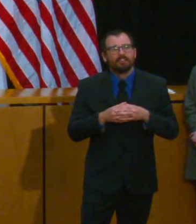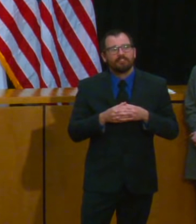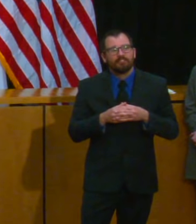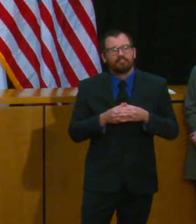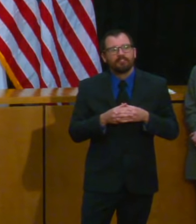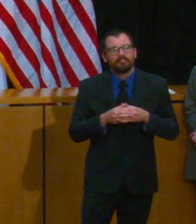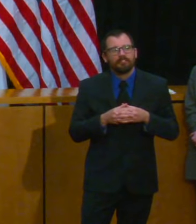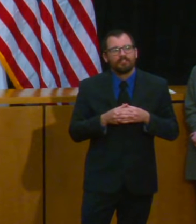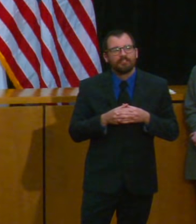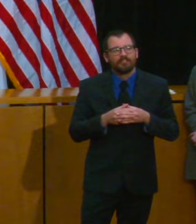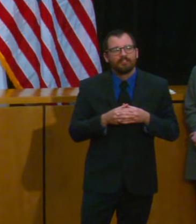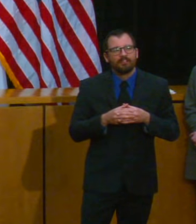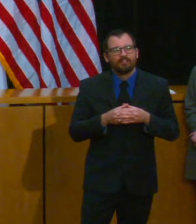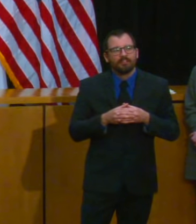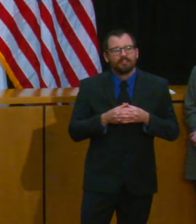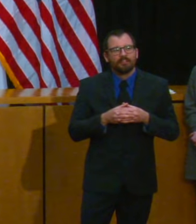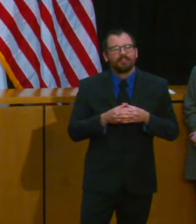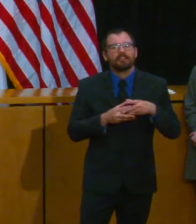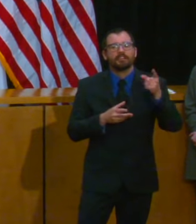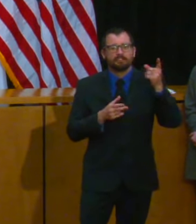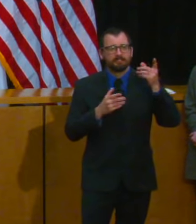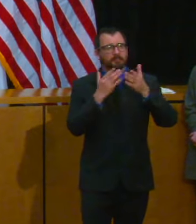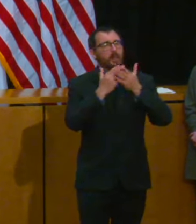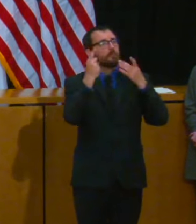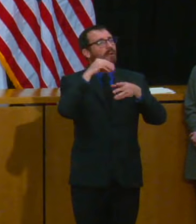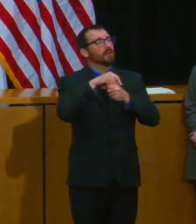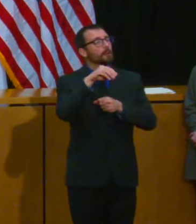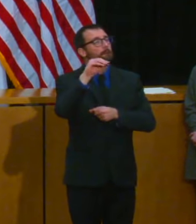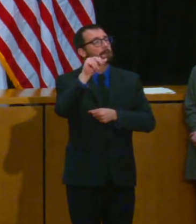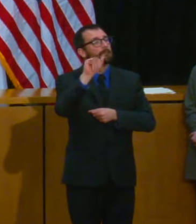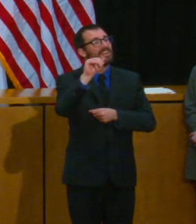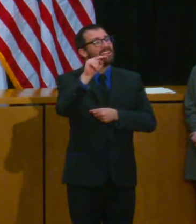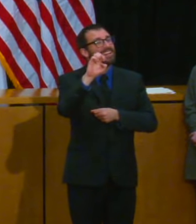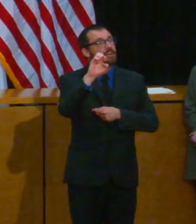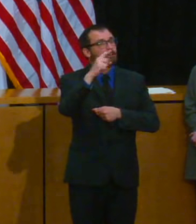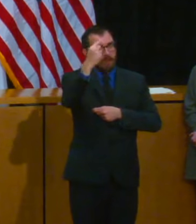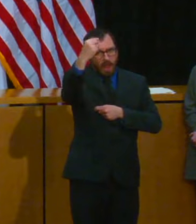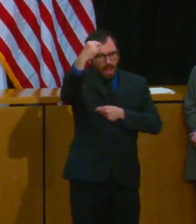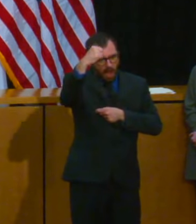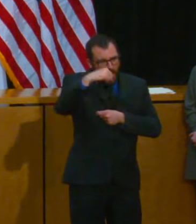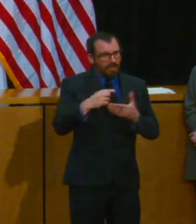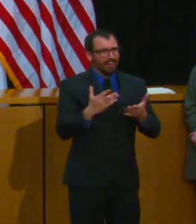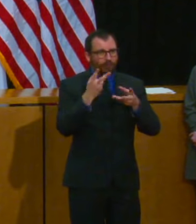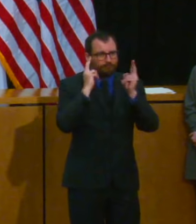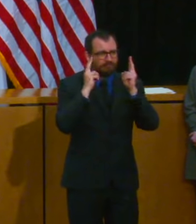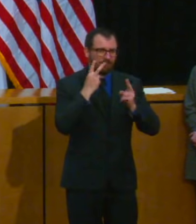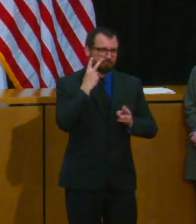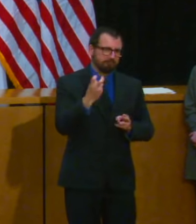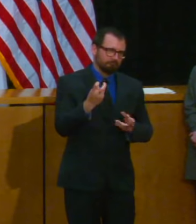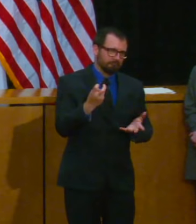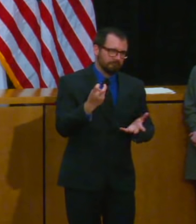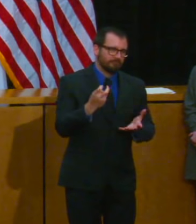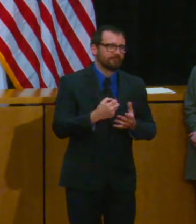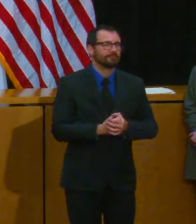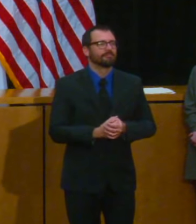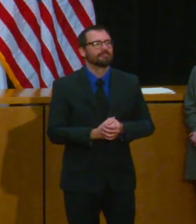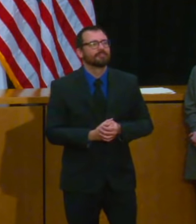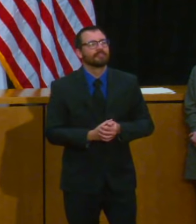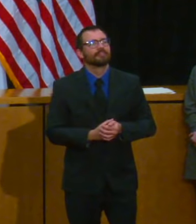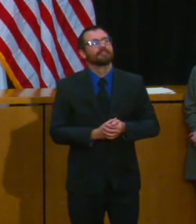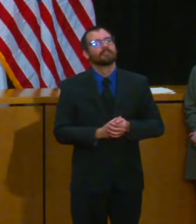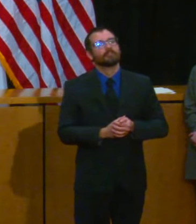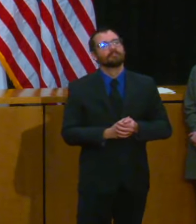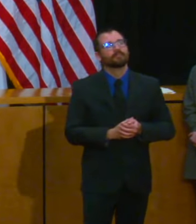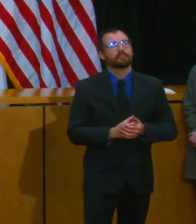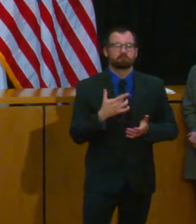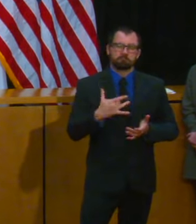tend to go local there are people I know who've traveled from Massachusetts to other states in the region to golf but they haven't gone to Maine